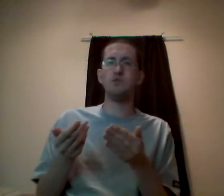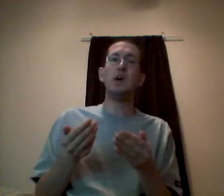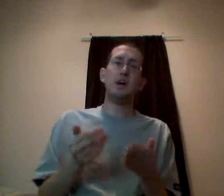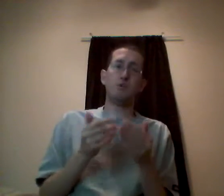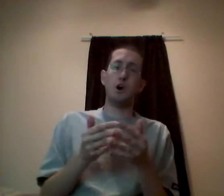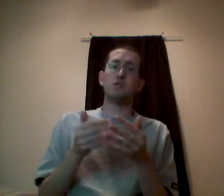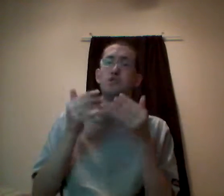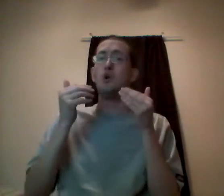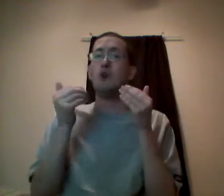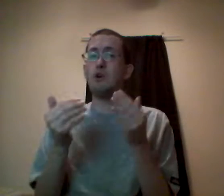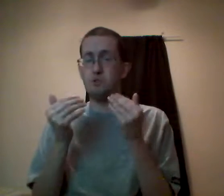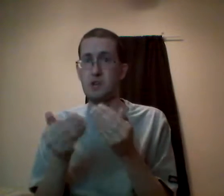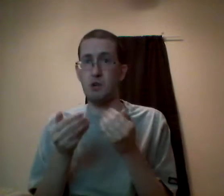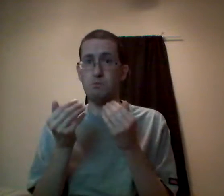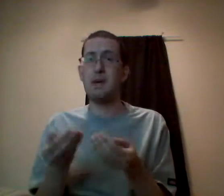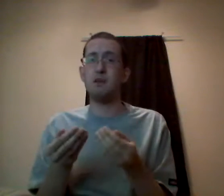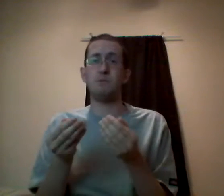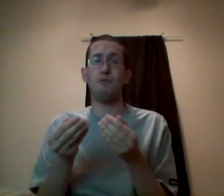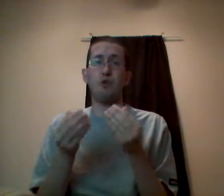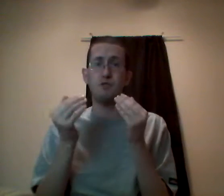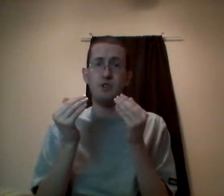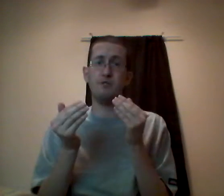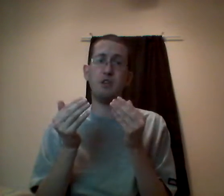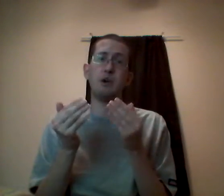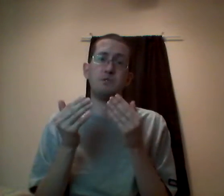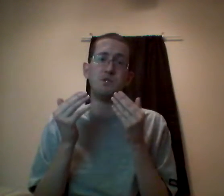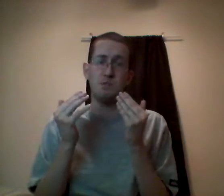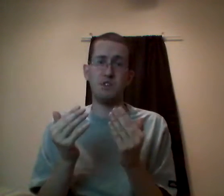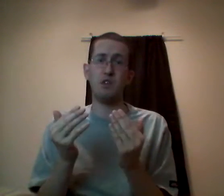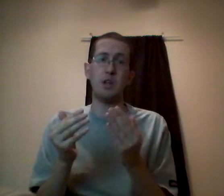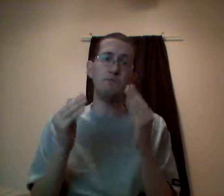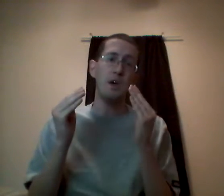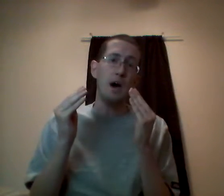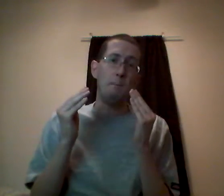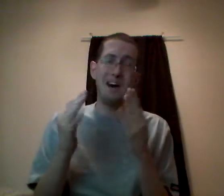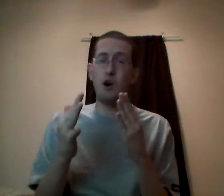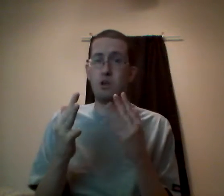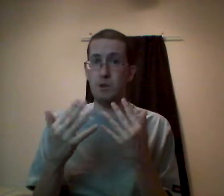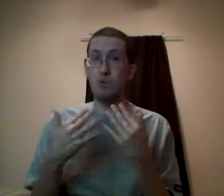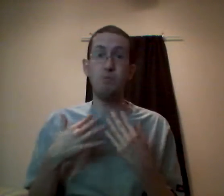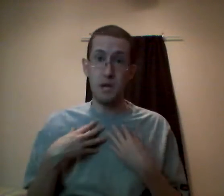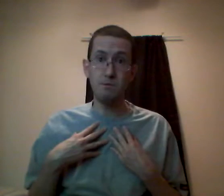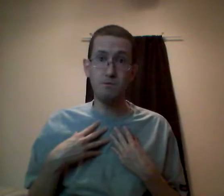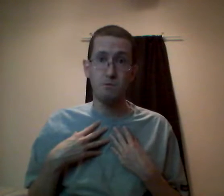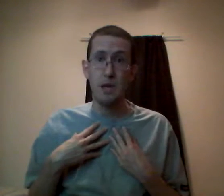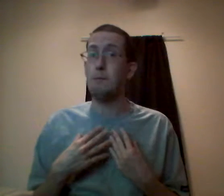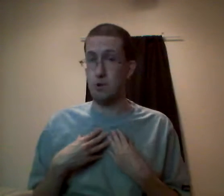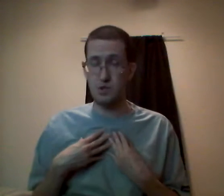in regards to those particular mediums. Because I'm referring to video games specifically. My argument would be and I personally